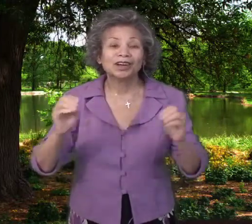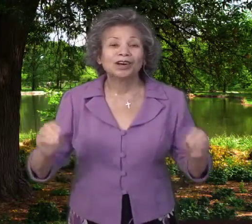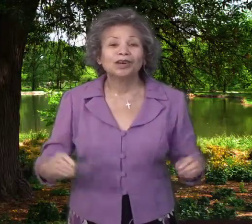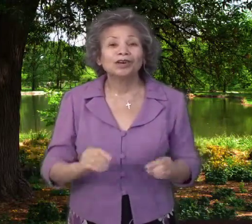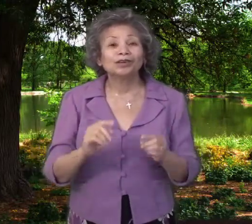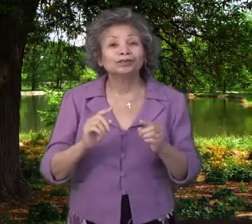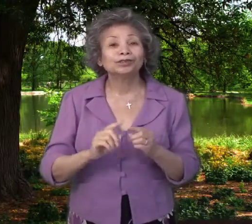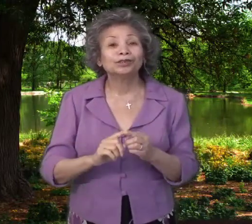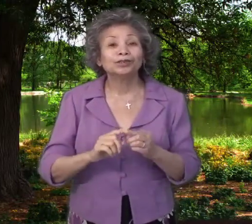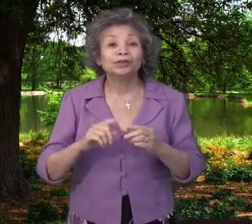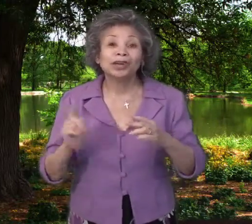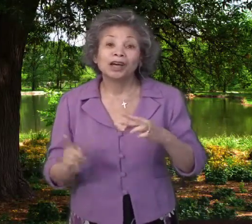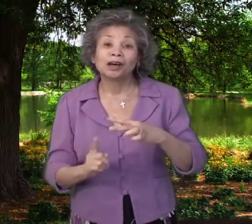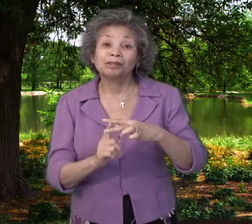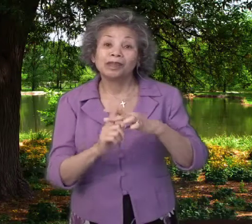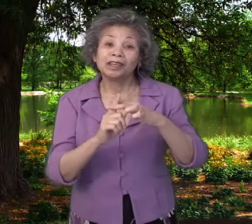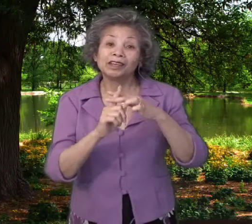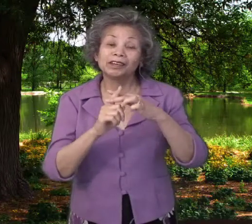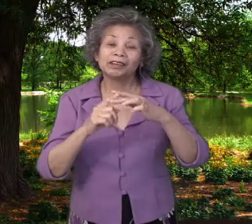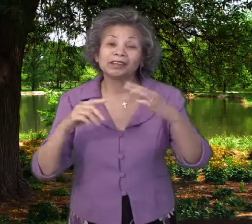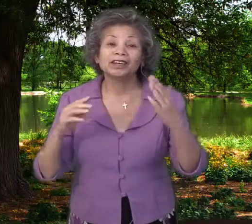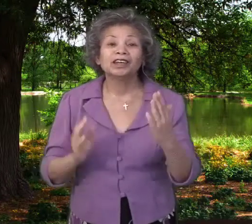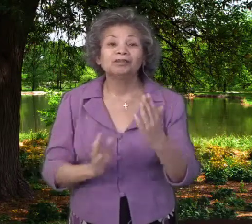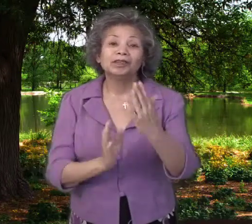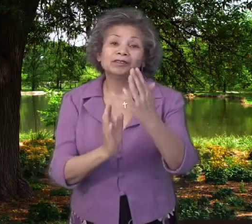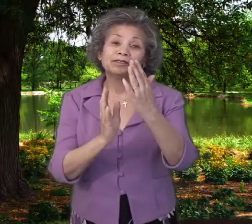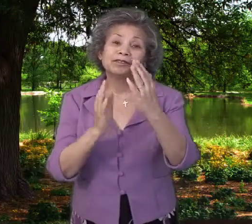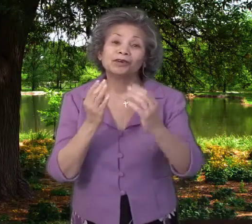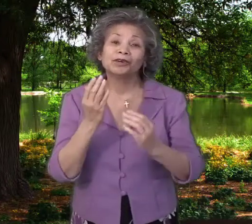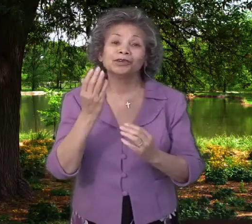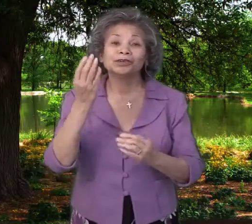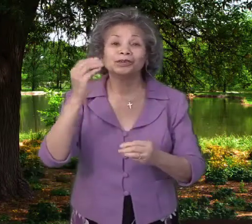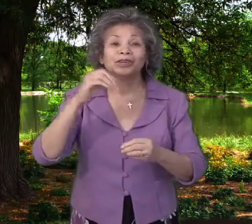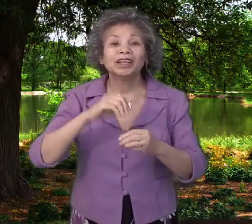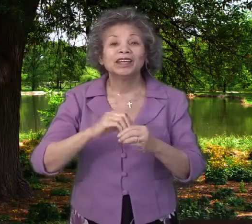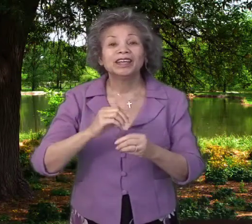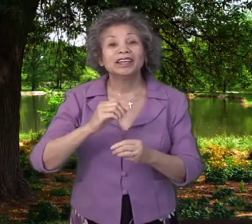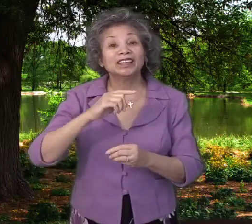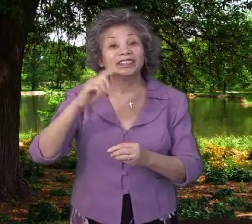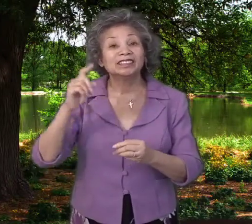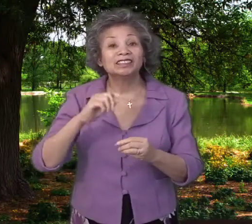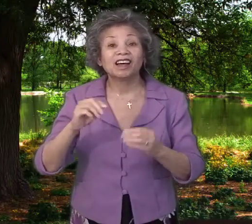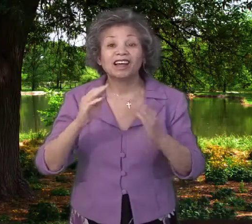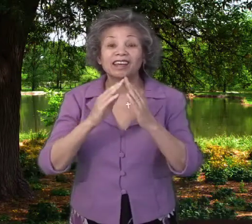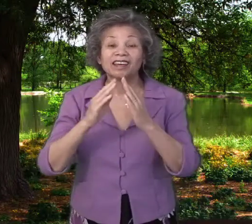O to appear before you in Zion.